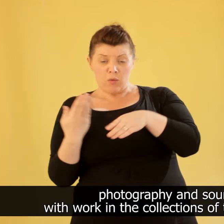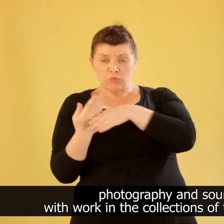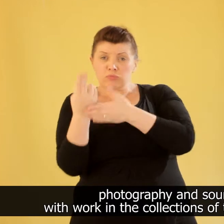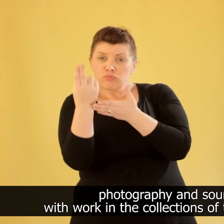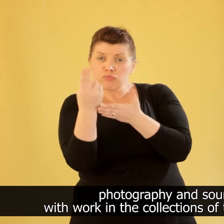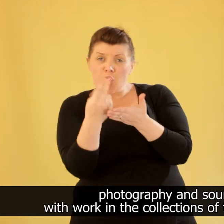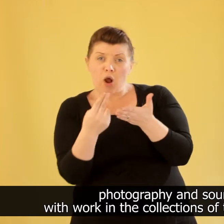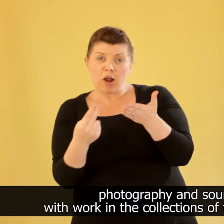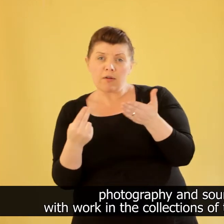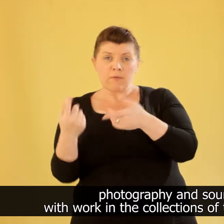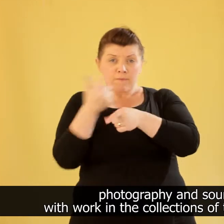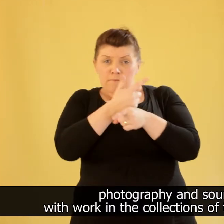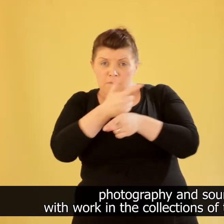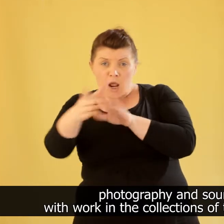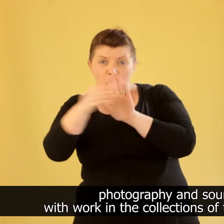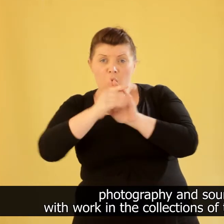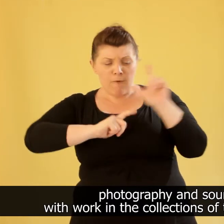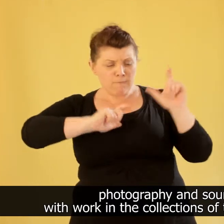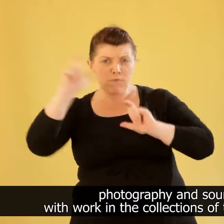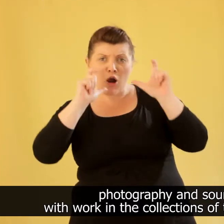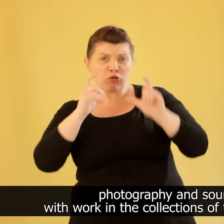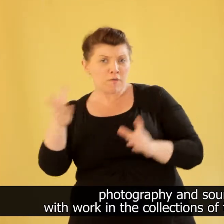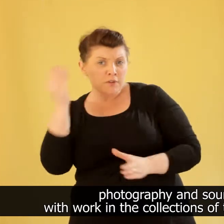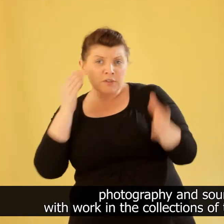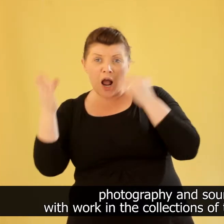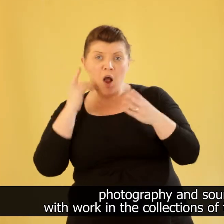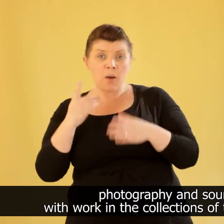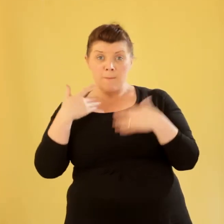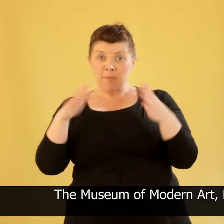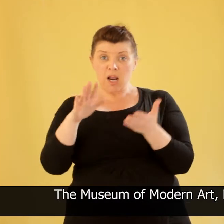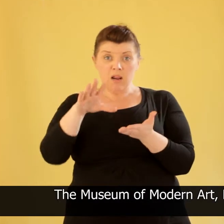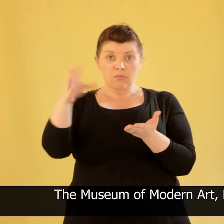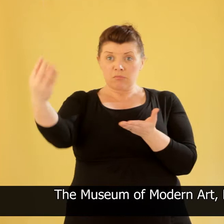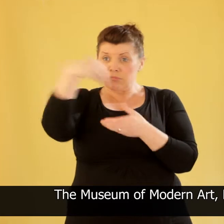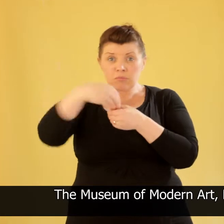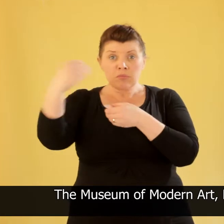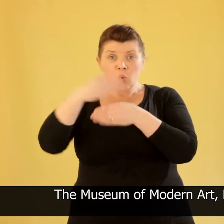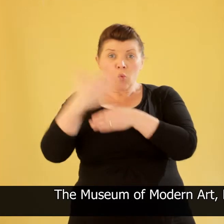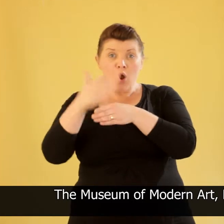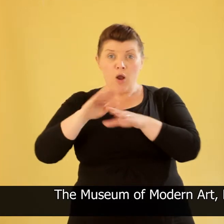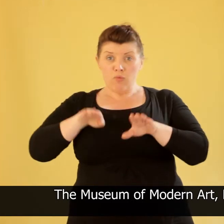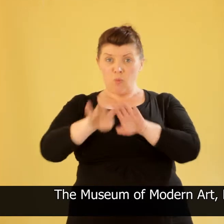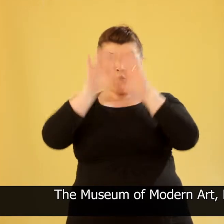and sound, with work in the collections of the Tate and the Museum of Modern Art in New York.